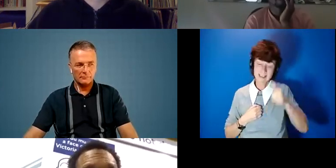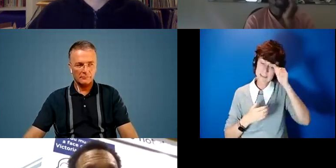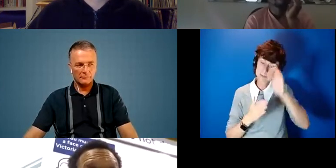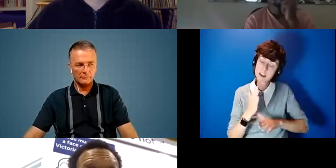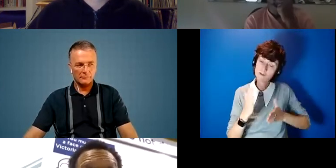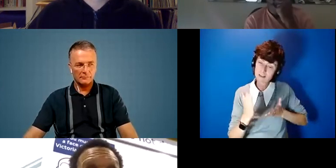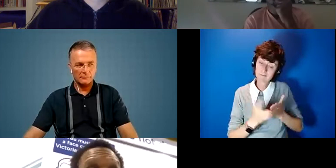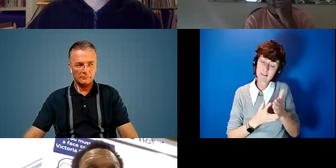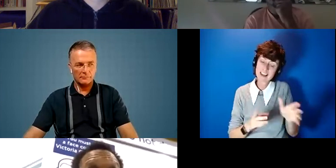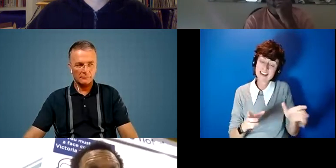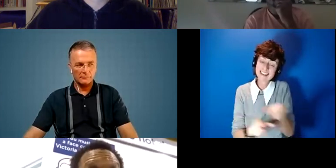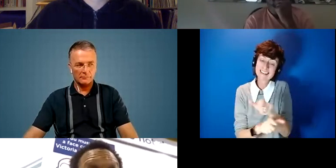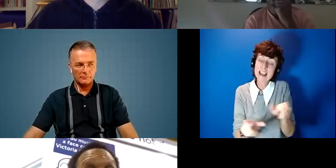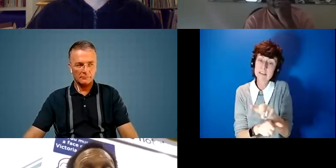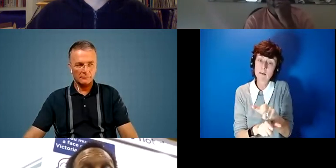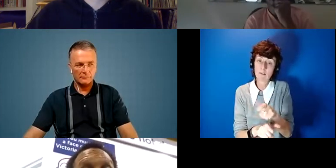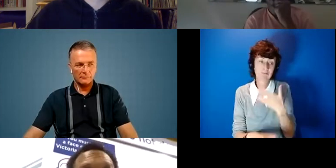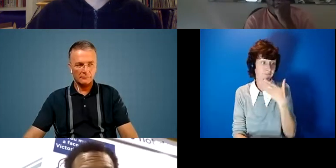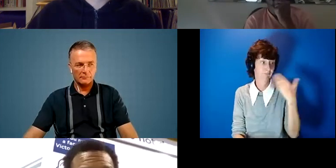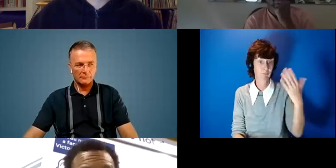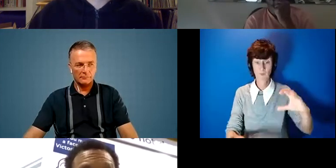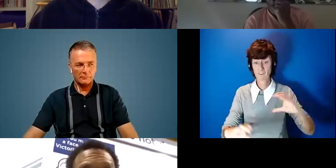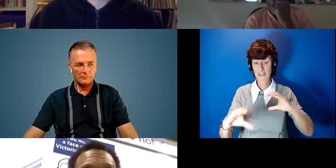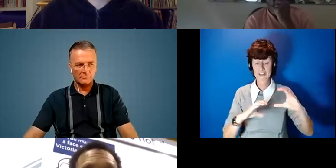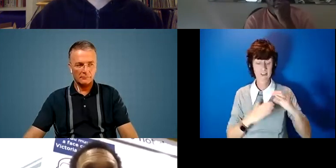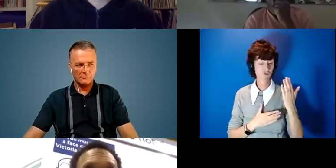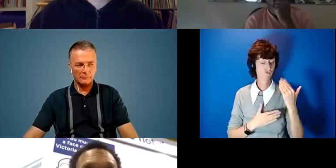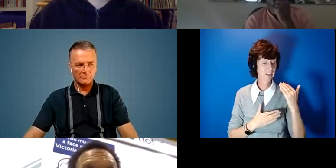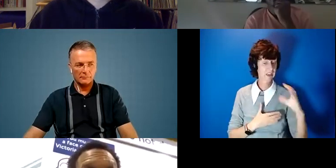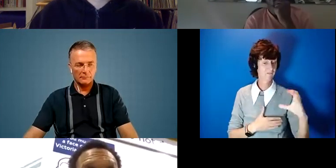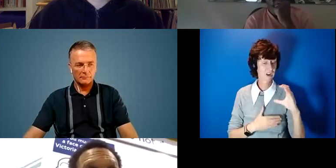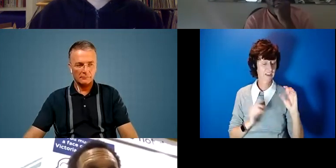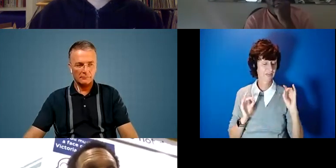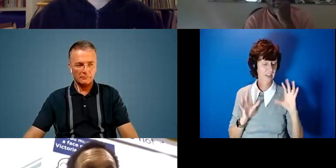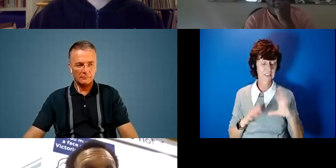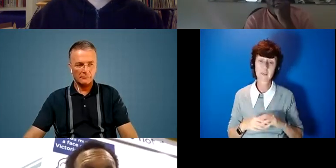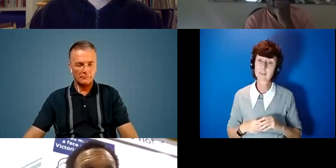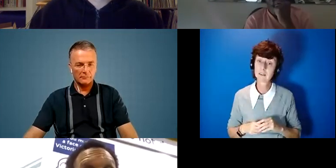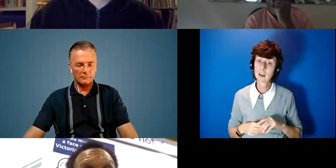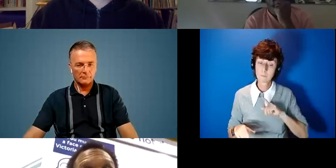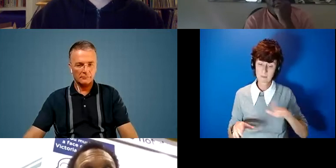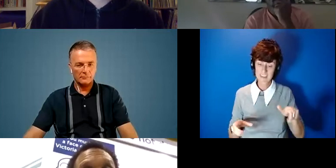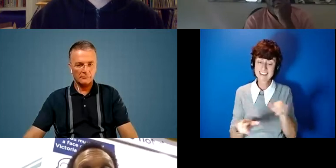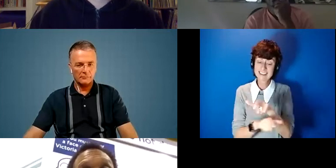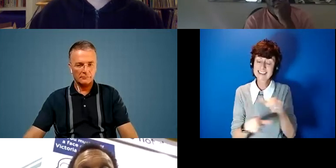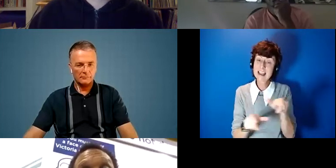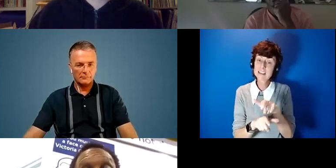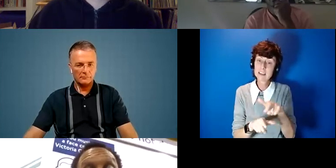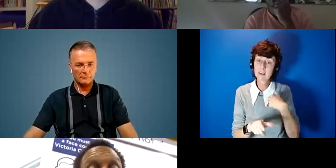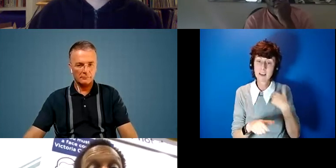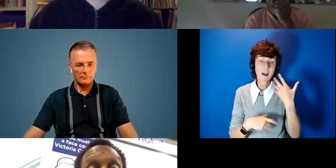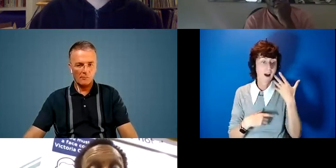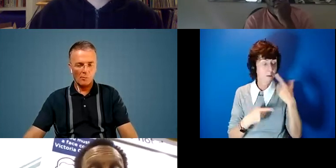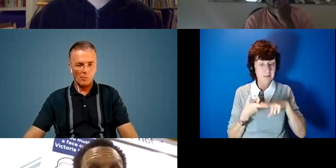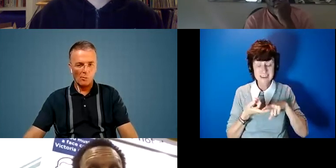basically i've not had funding until more recently and funding for me because i'm dyslexic means that i have to i'm